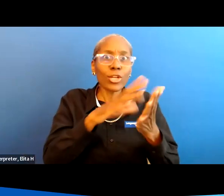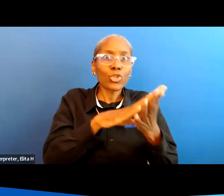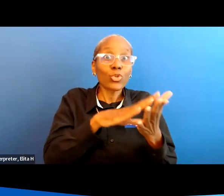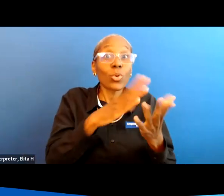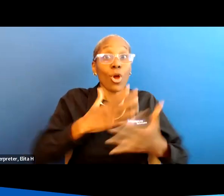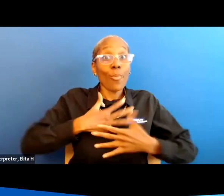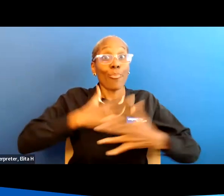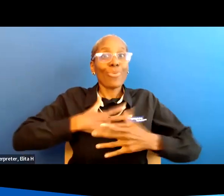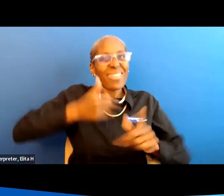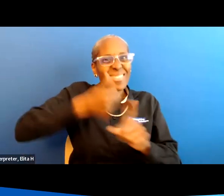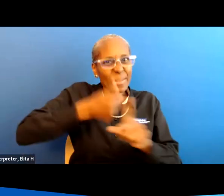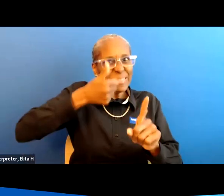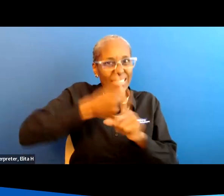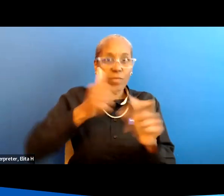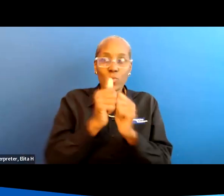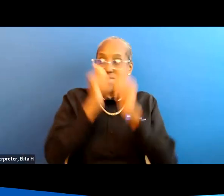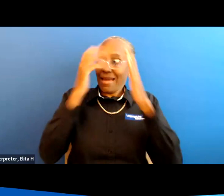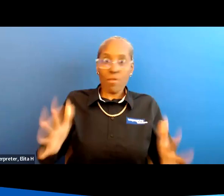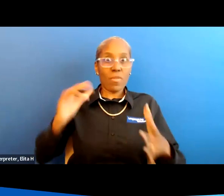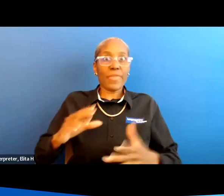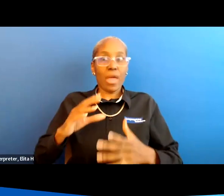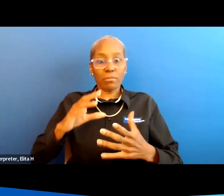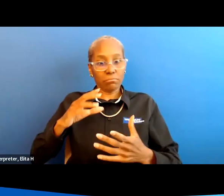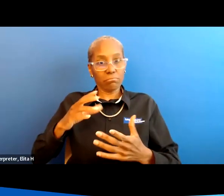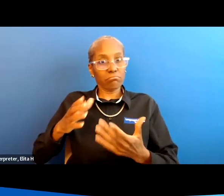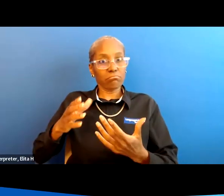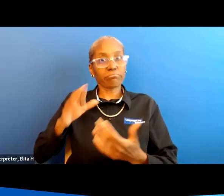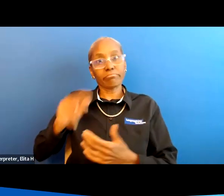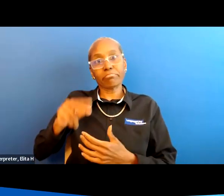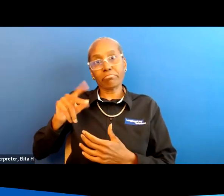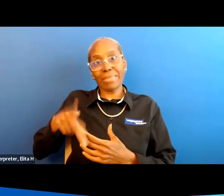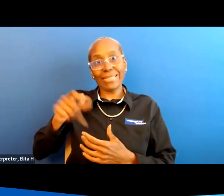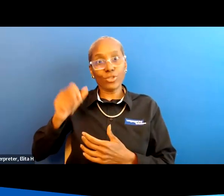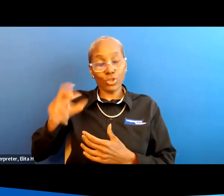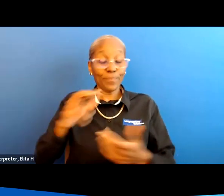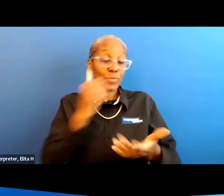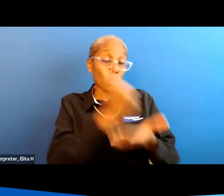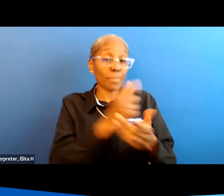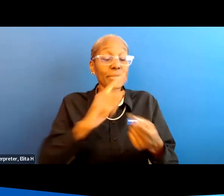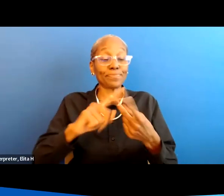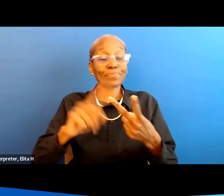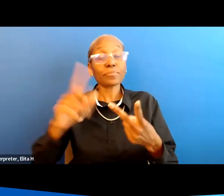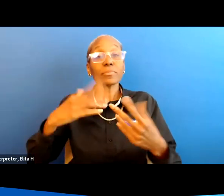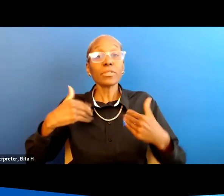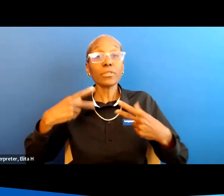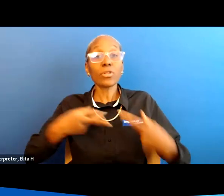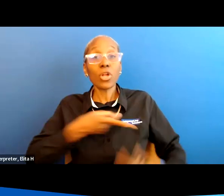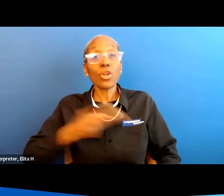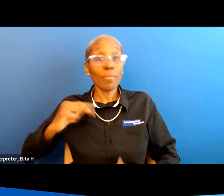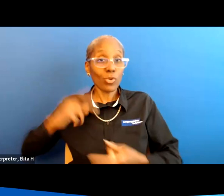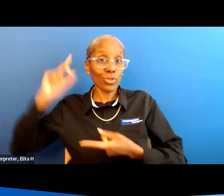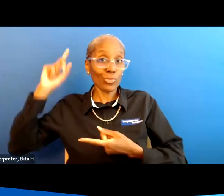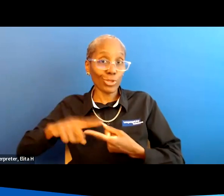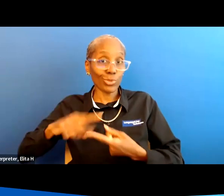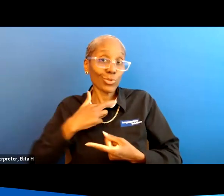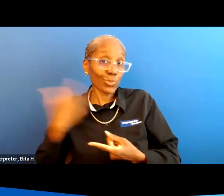it just on their own so it it helps with that it helps with reducing your risk of pneumonia it